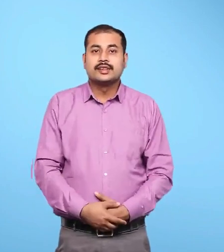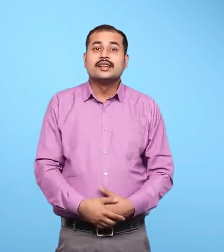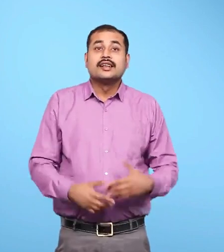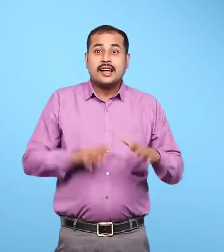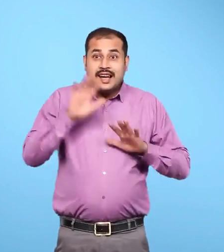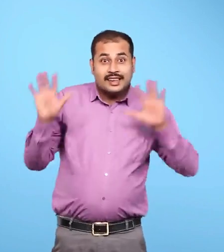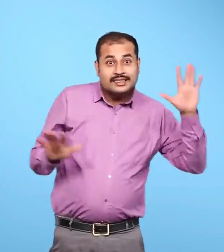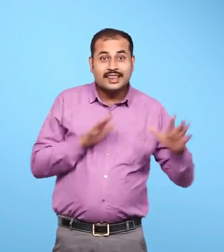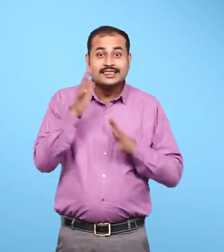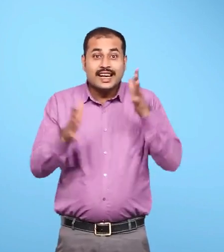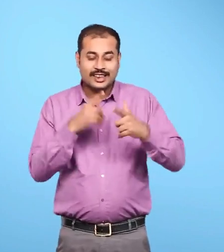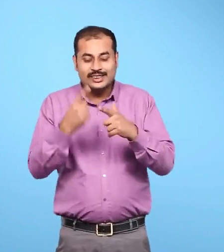Fun with sounds